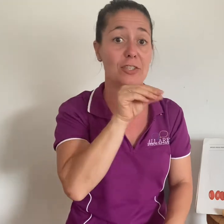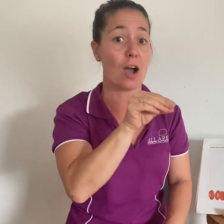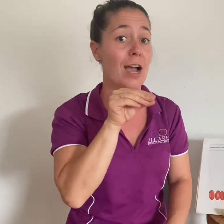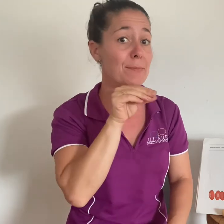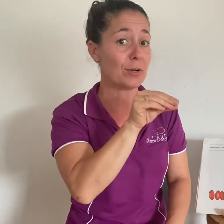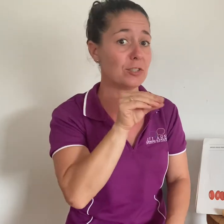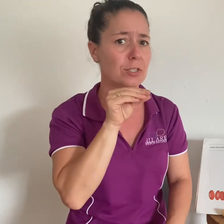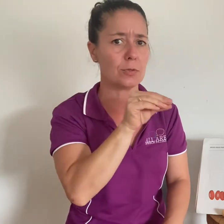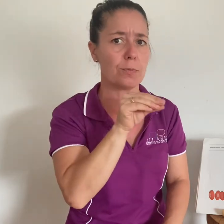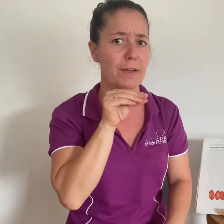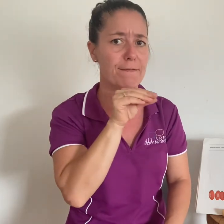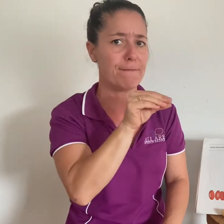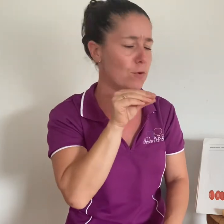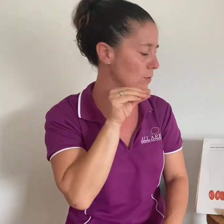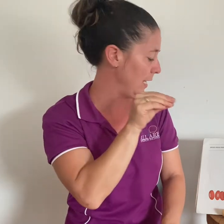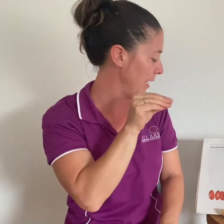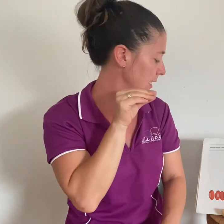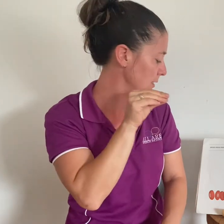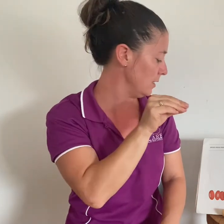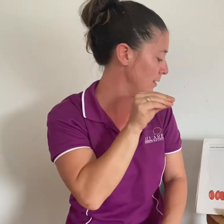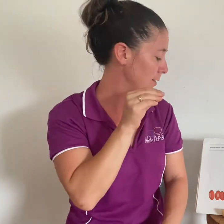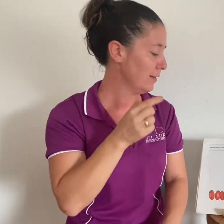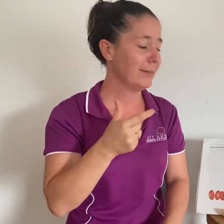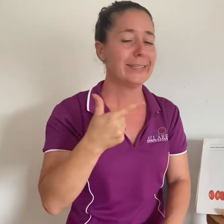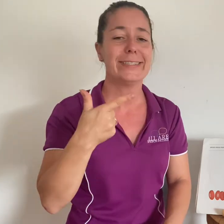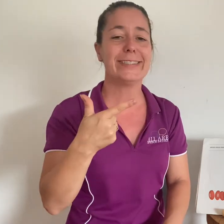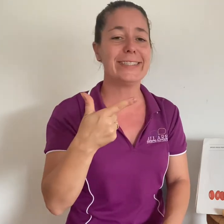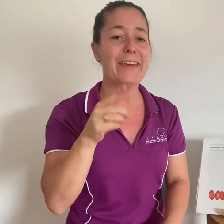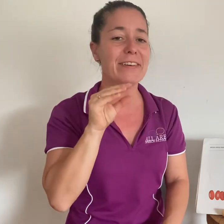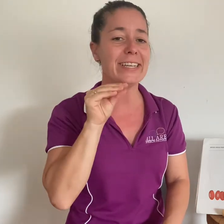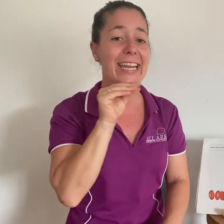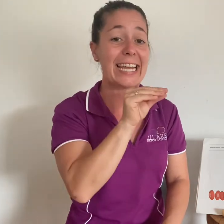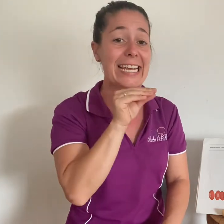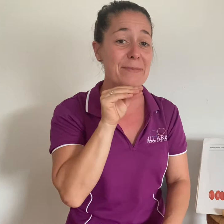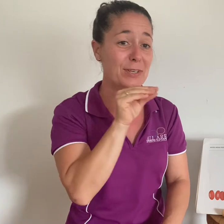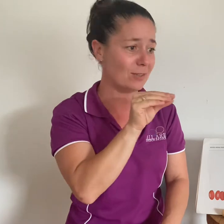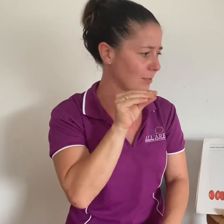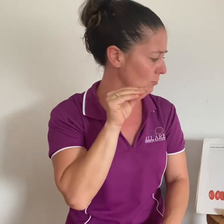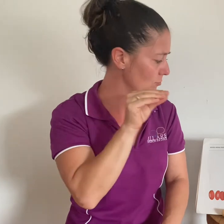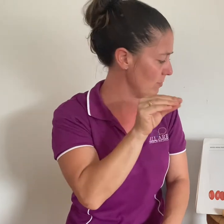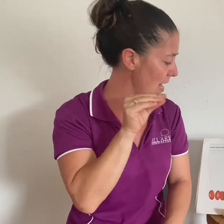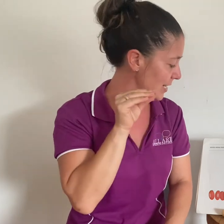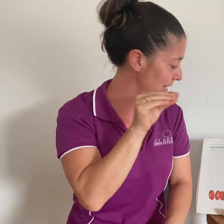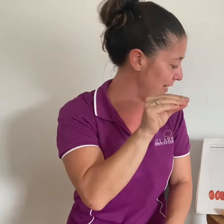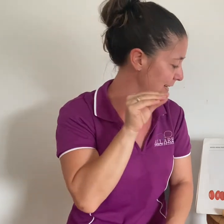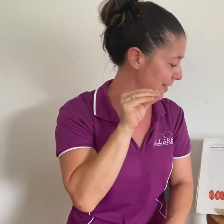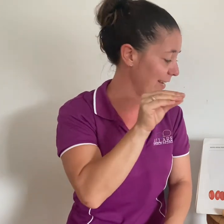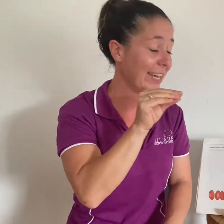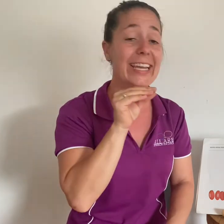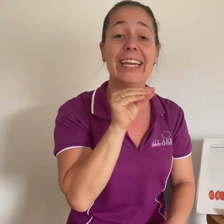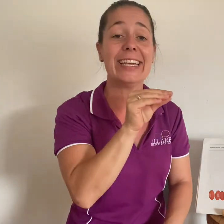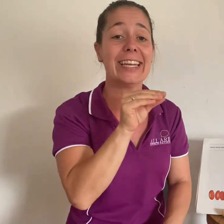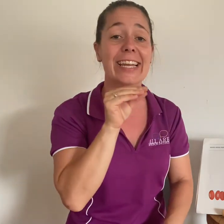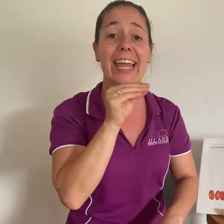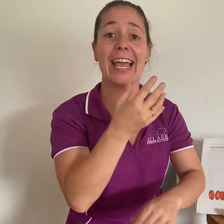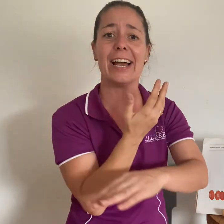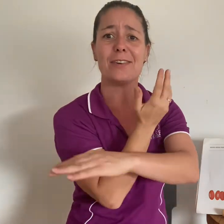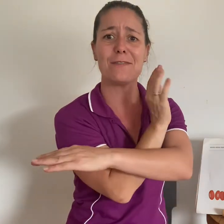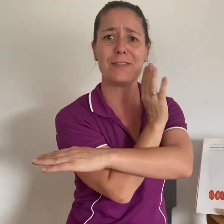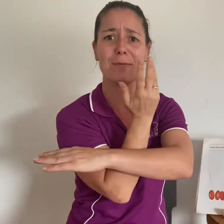i'm going to use with my full hand seven emus running in and out of the